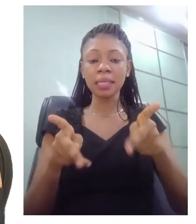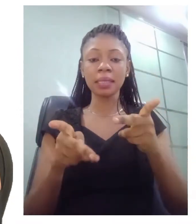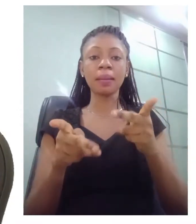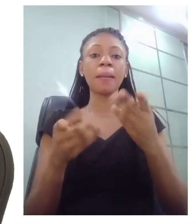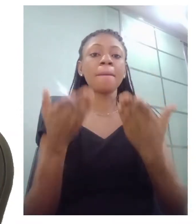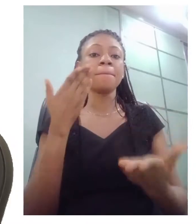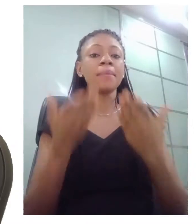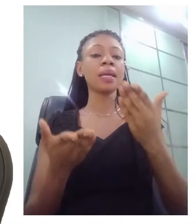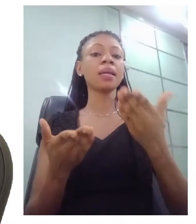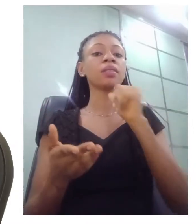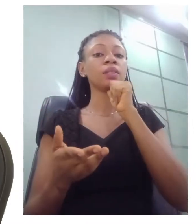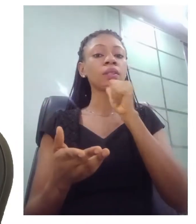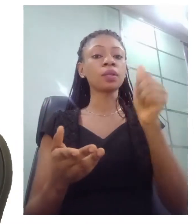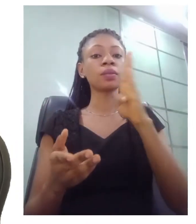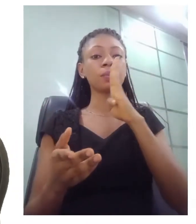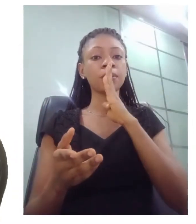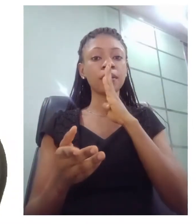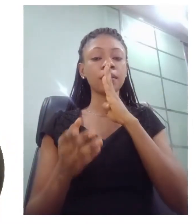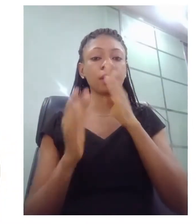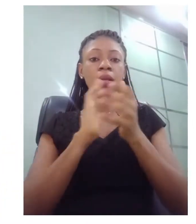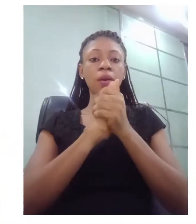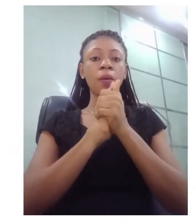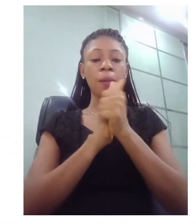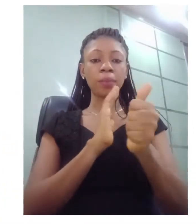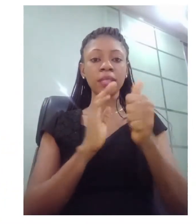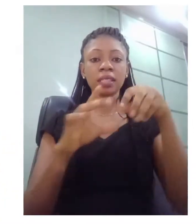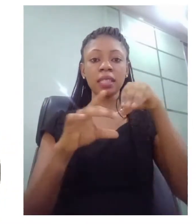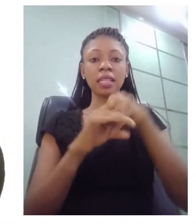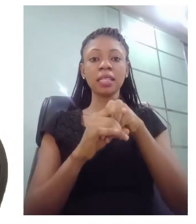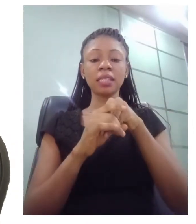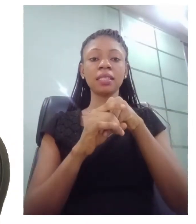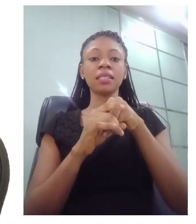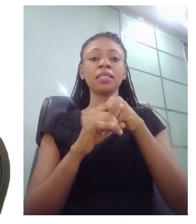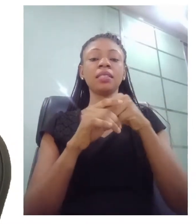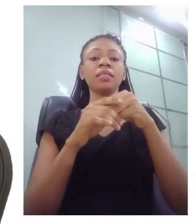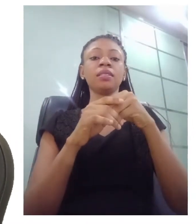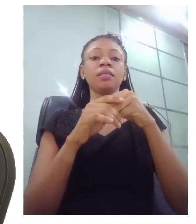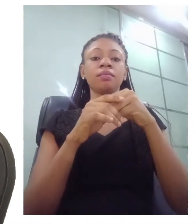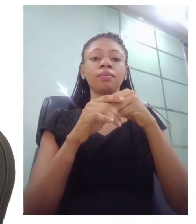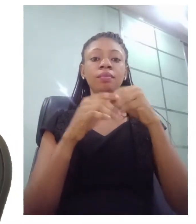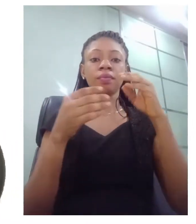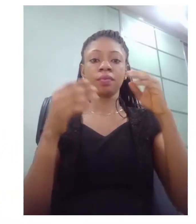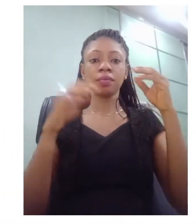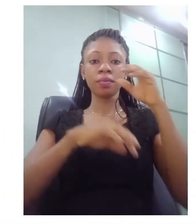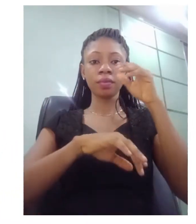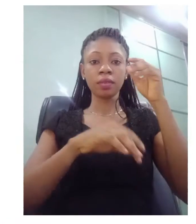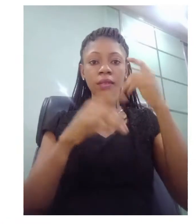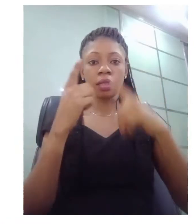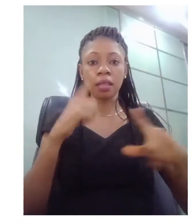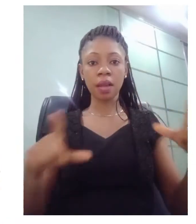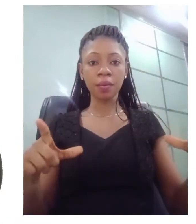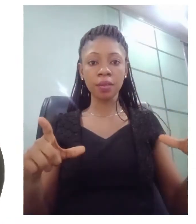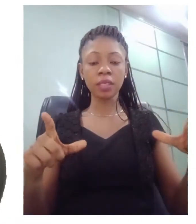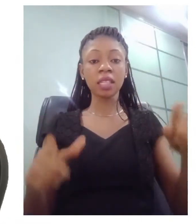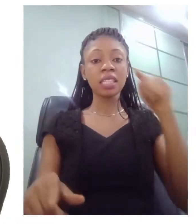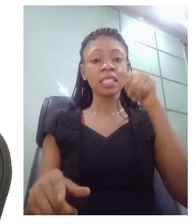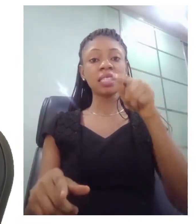Aisha is a competent and fluent signer of Mortgaging Garage sign language because her parents